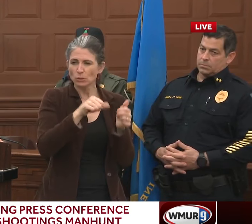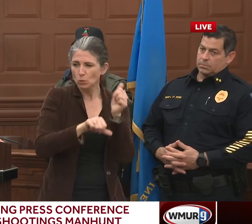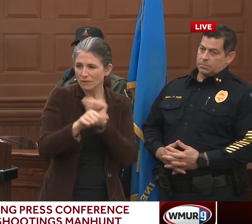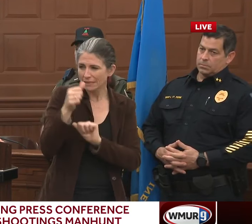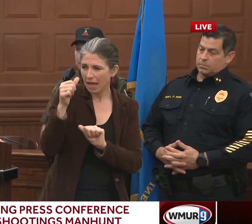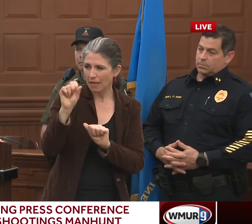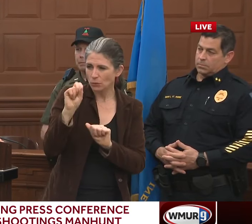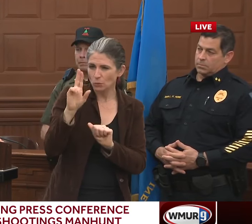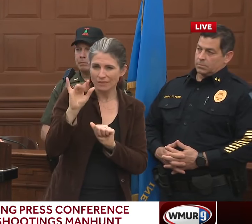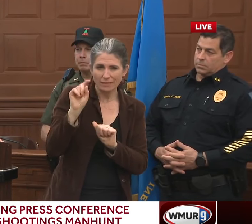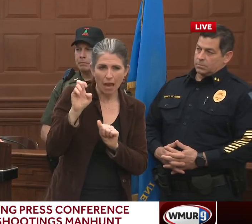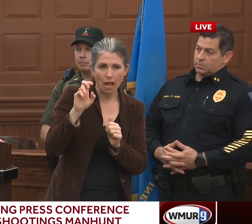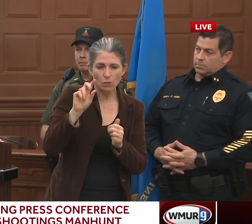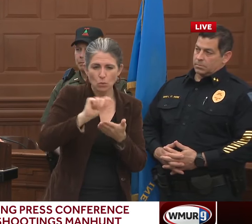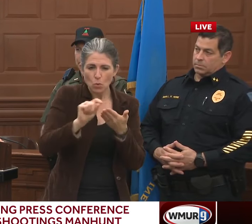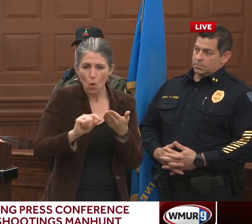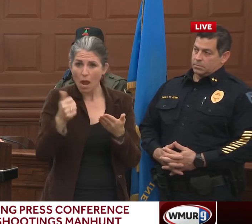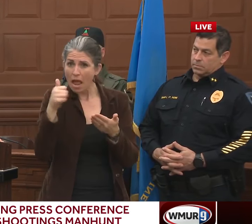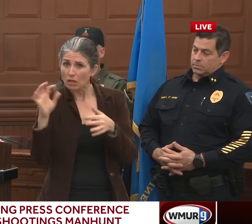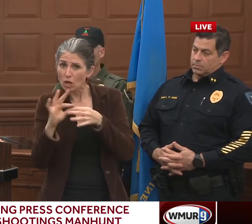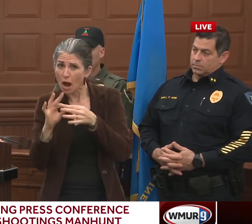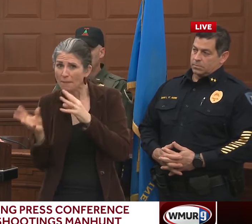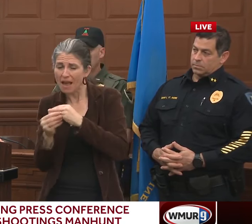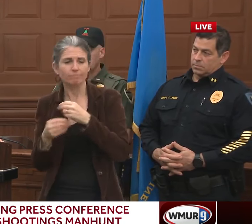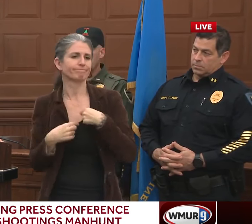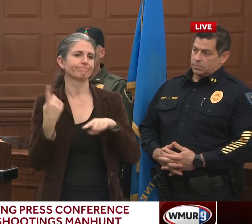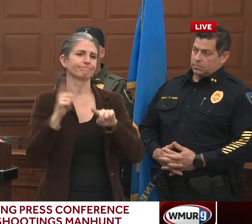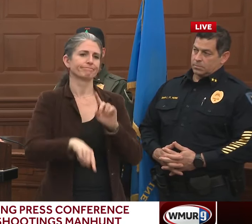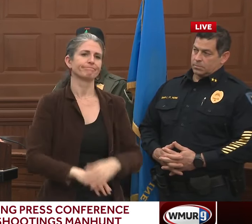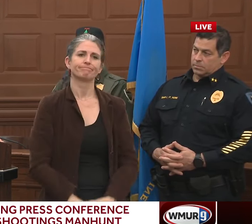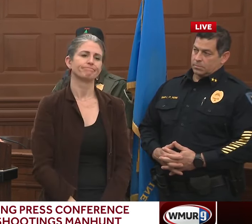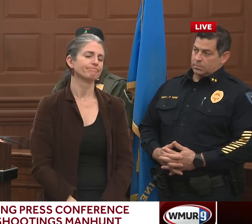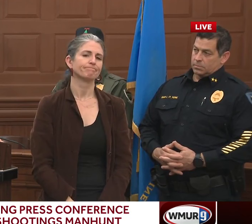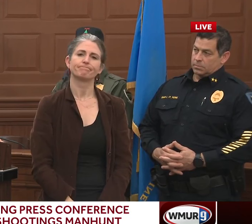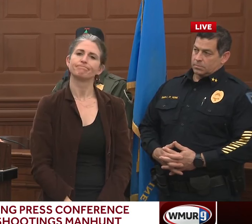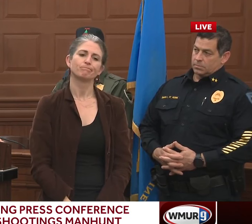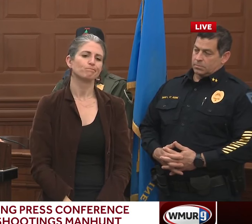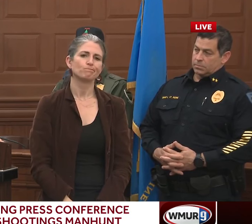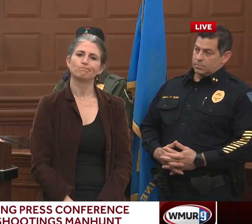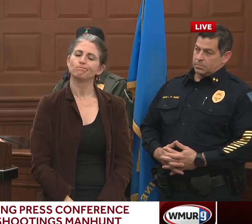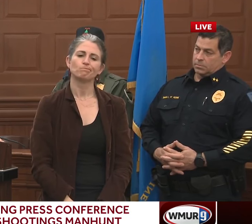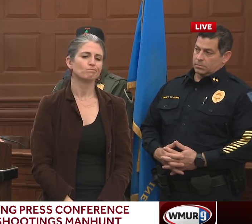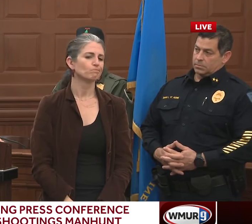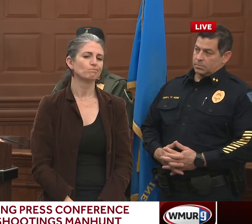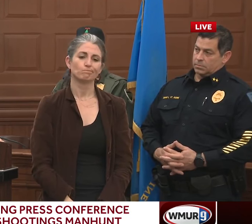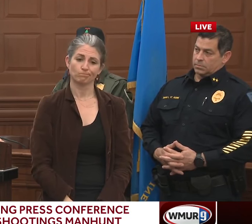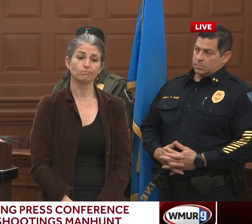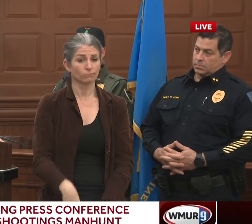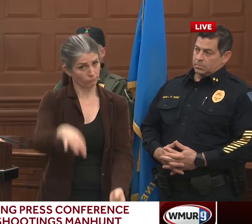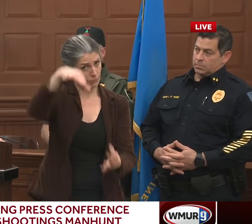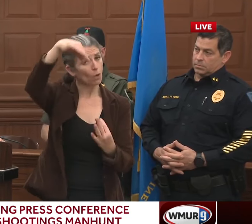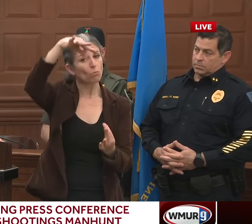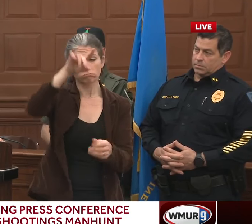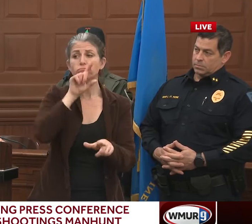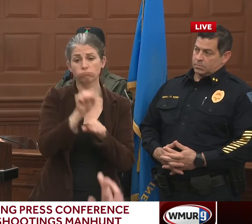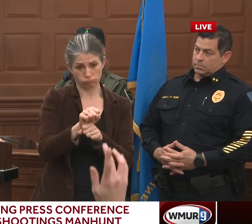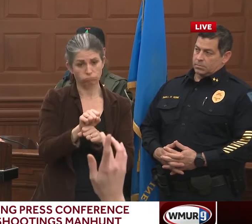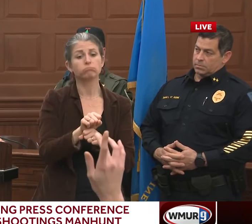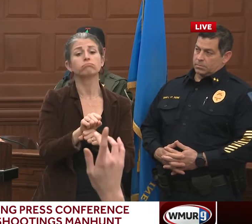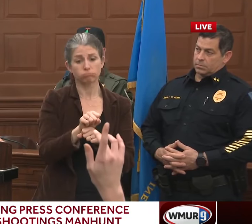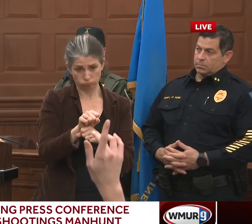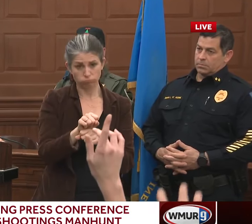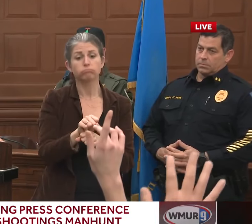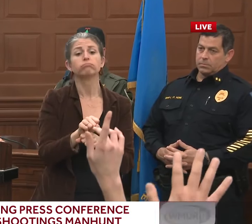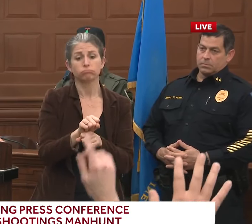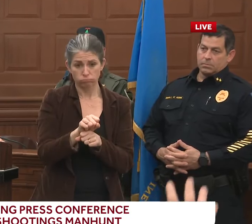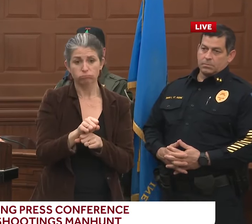thing? Yeah, I cannot, and I'm not going to speak to the nose The itself, I acknowledge the fact that a note existed this morning, but I'm not going to get into exactly what